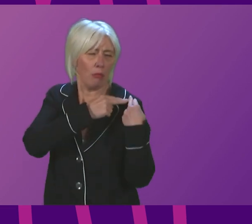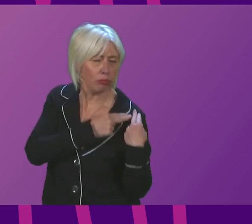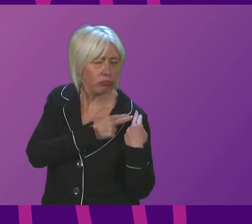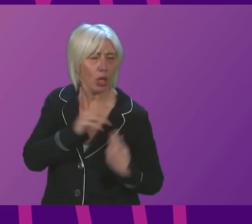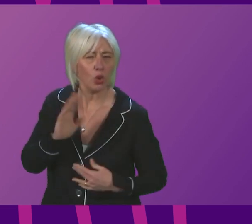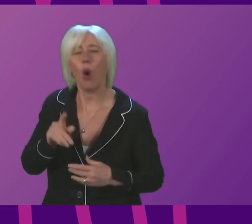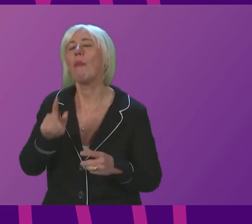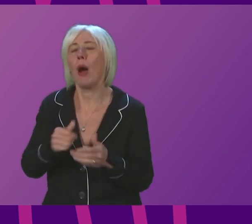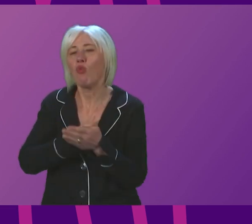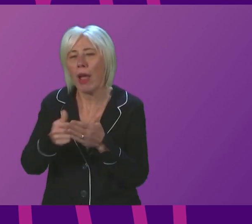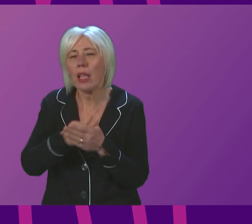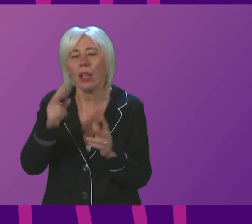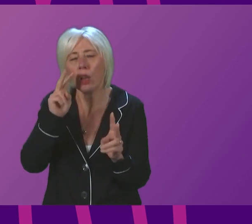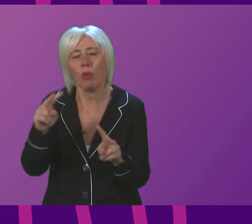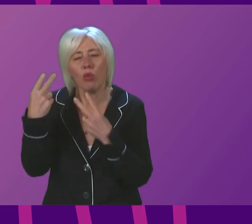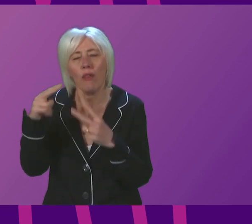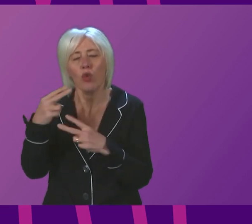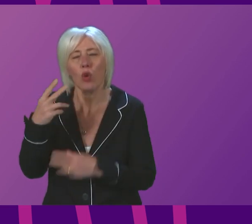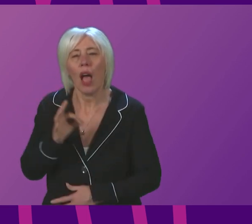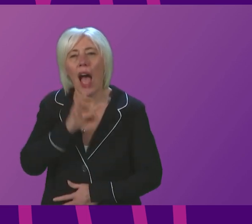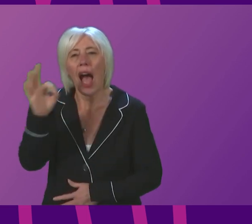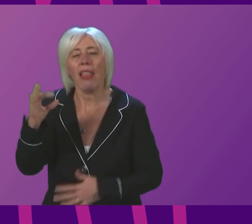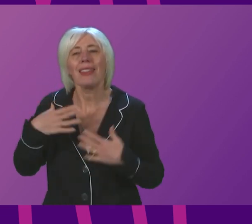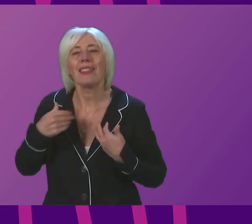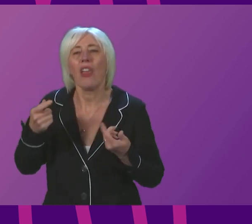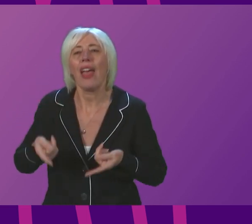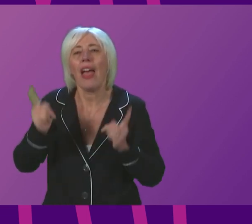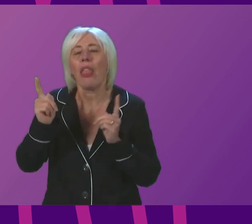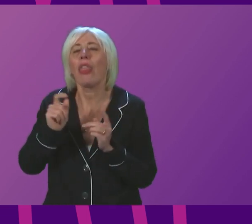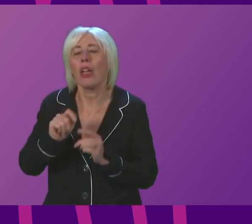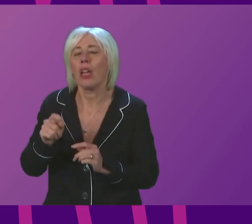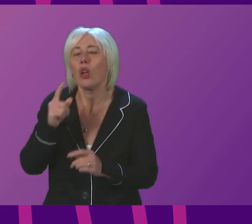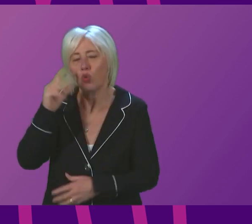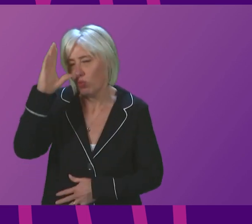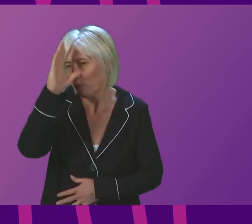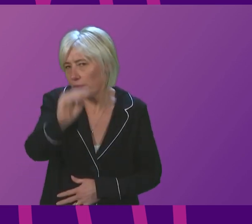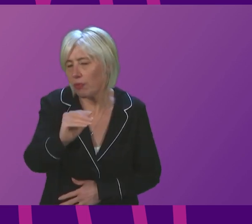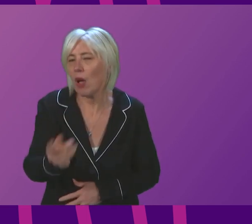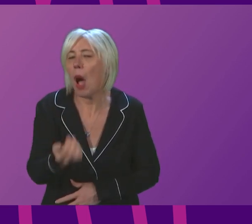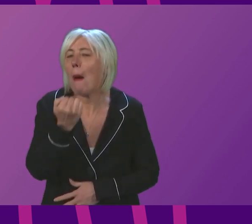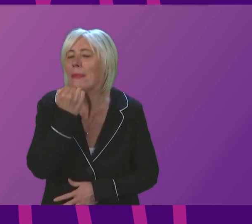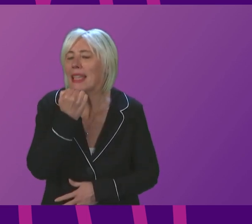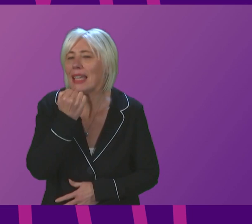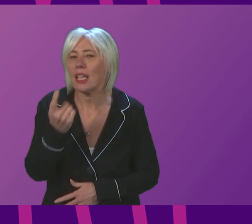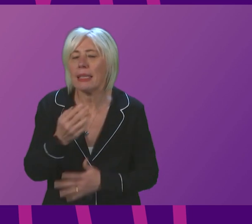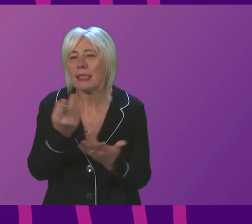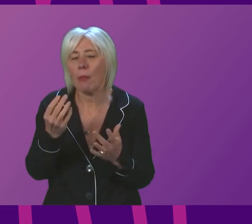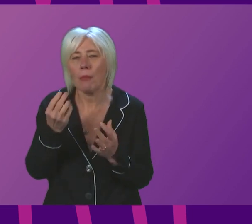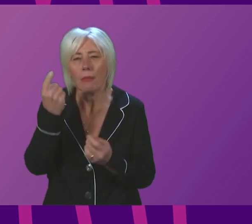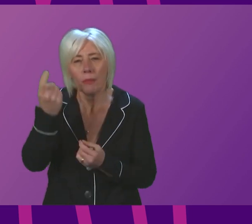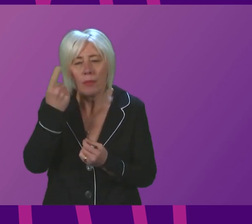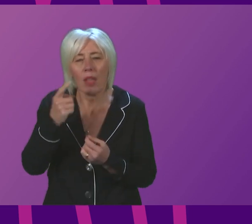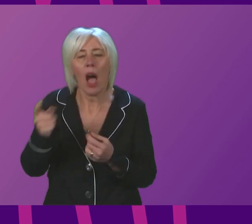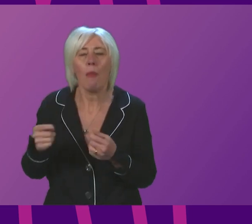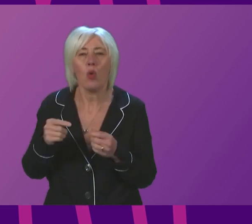regular basis. I will write to the Member or ask the Health Secretary to write to the Member with an update on particular considerations around managed quarantine